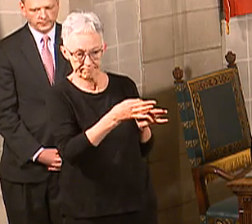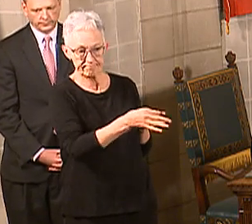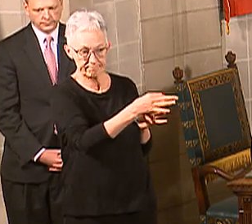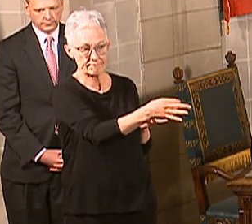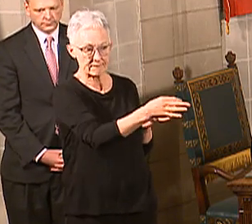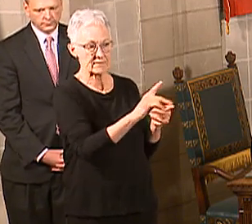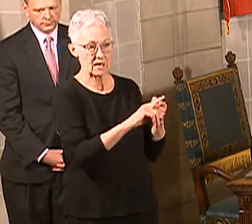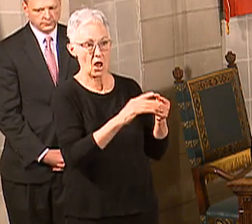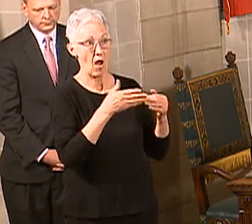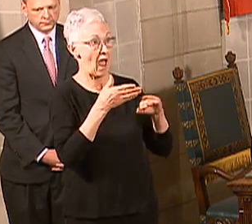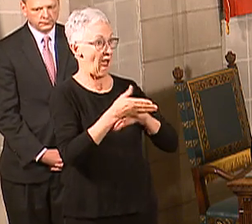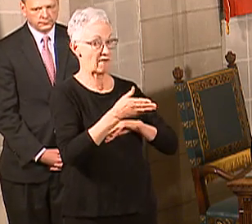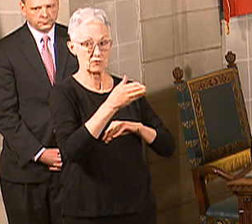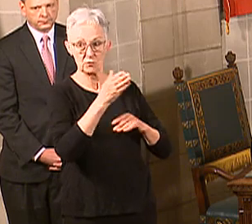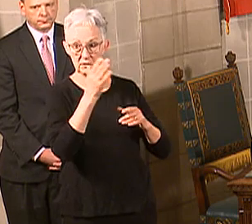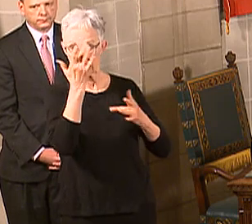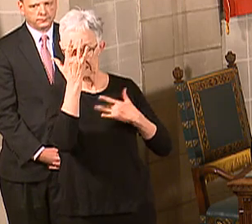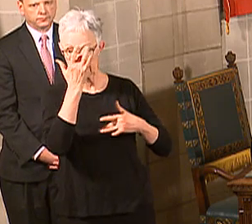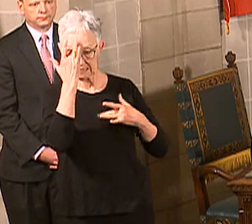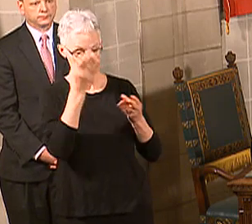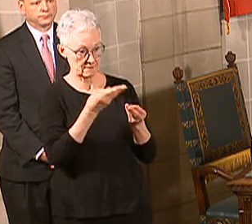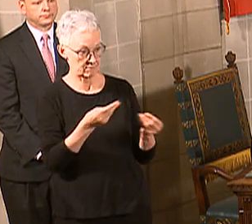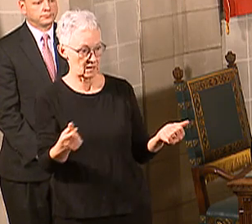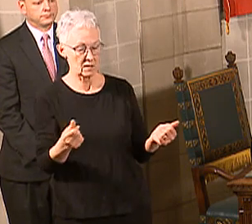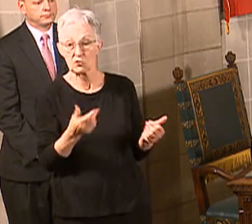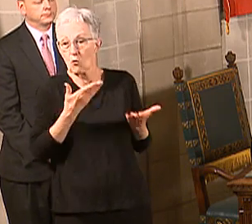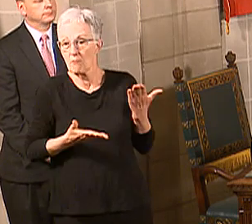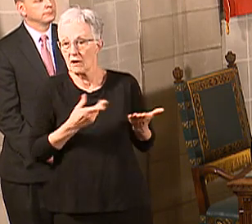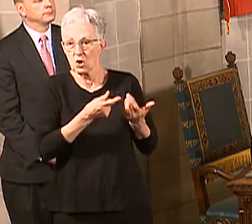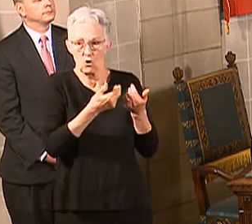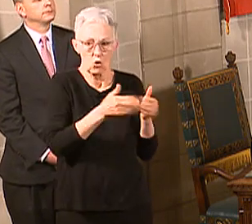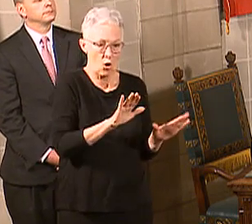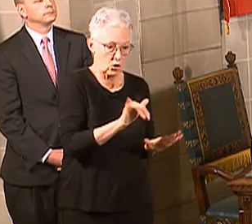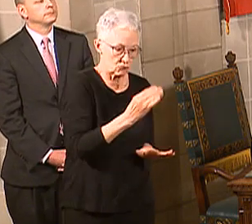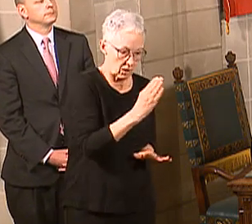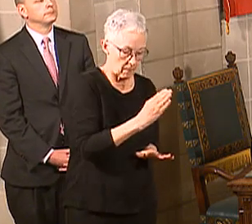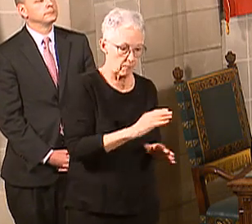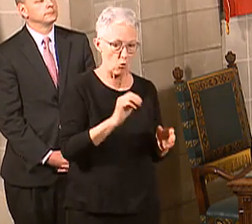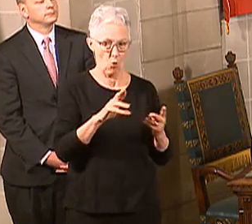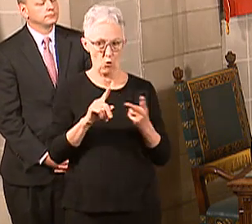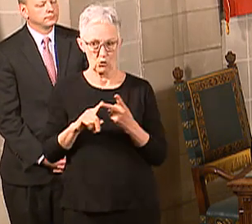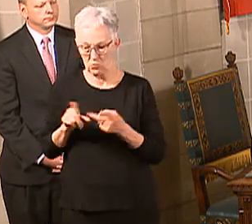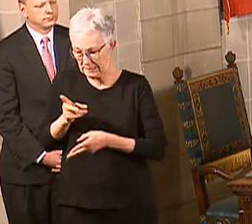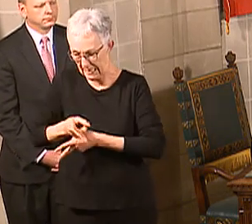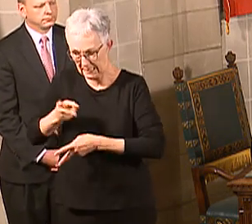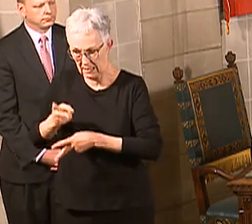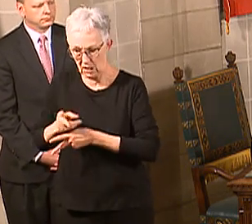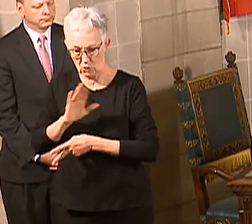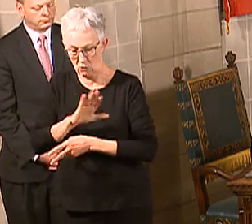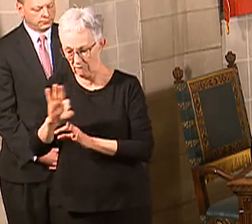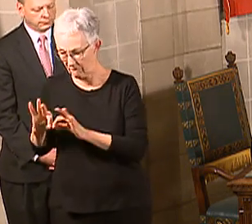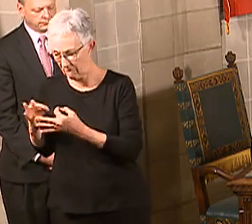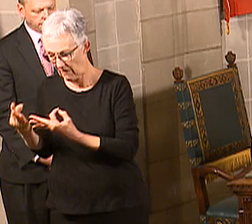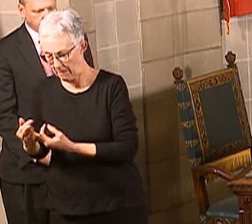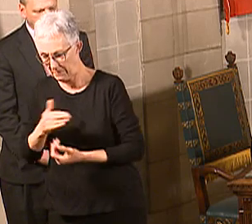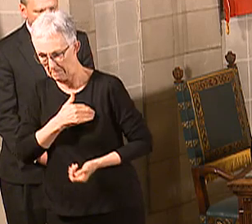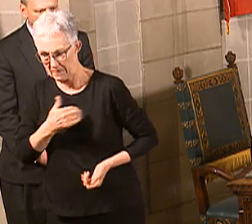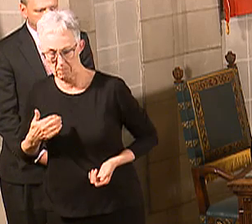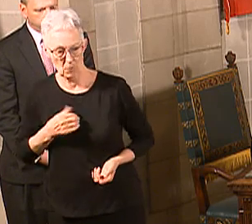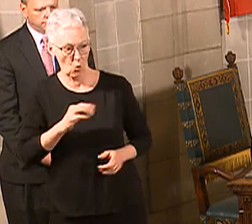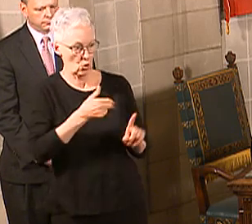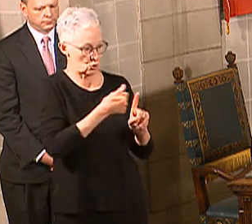you have to stay home with kids because they're out of school, or you're taking home of a loved one, or maybe you're quarantined yourself or sick,